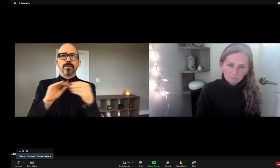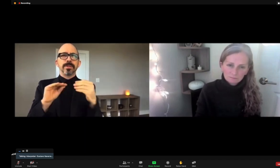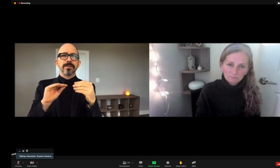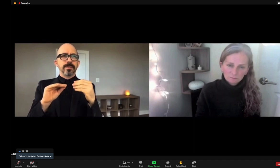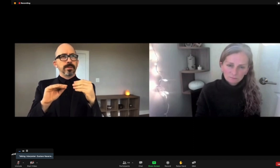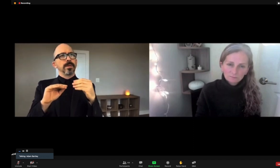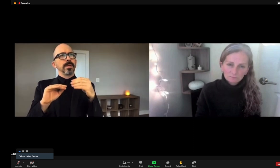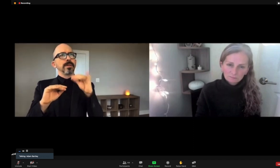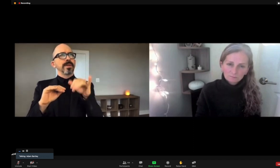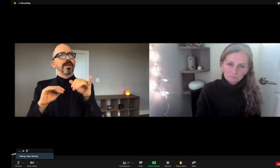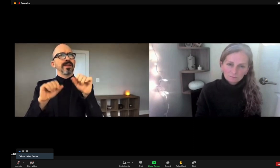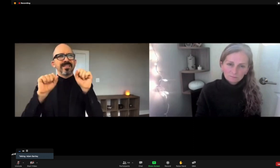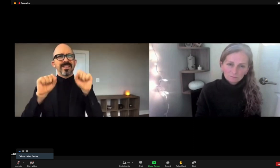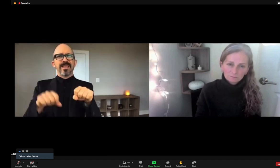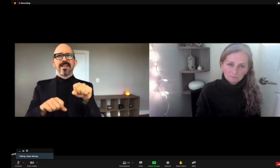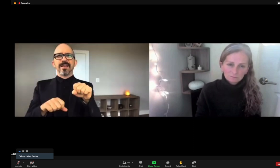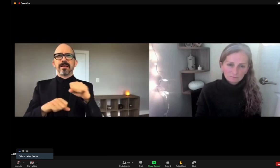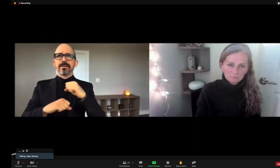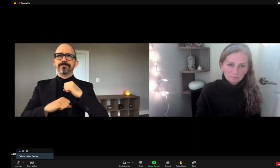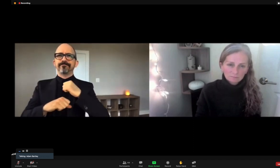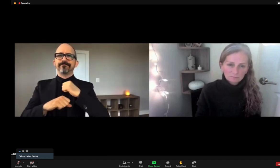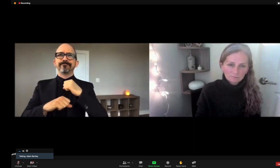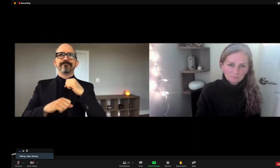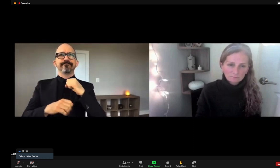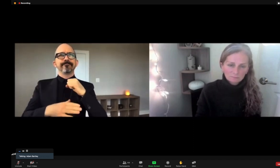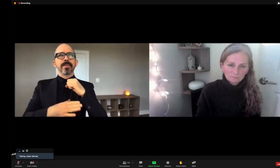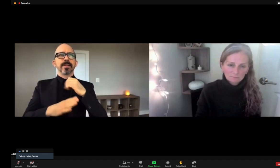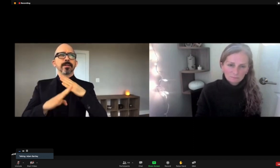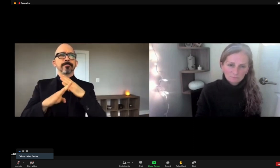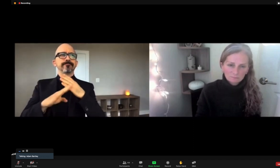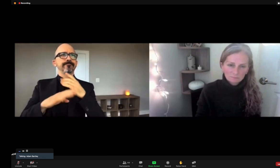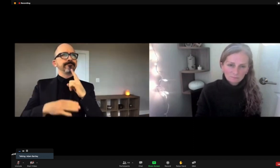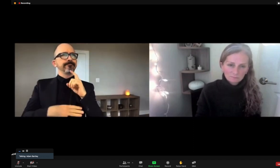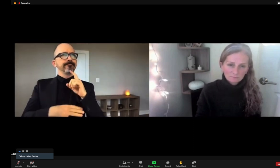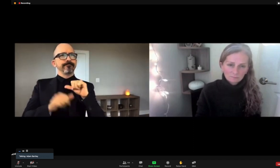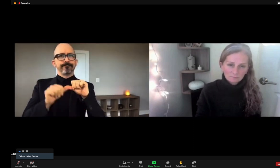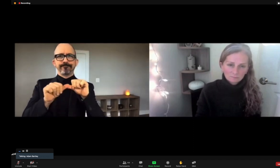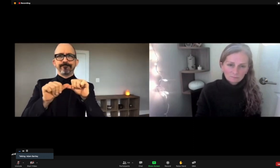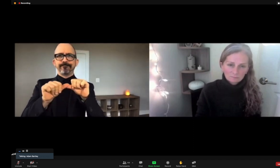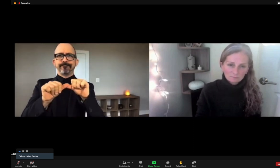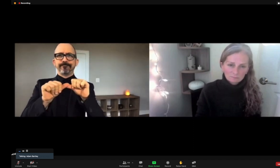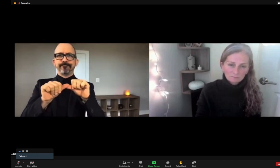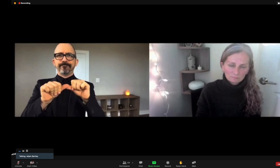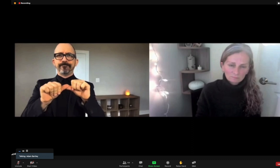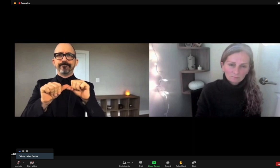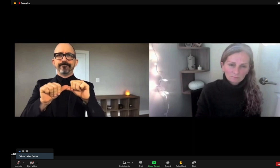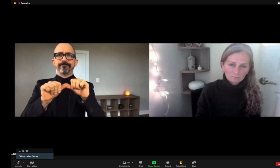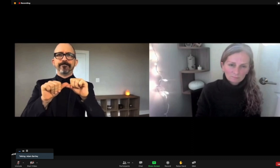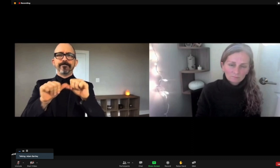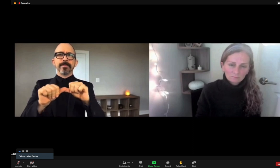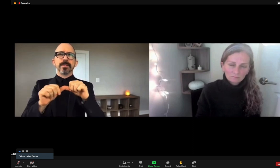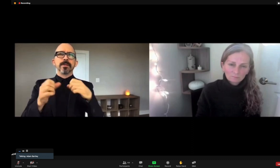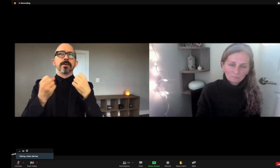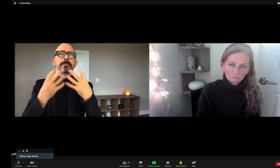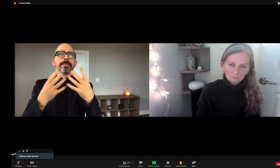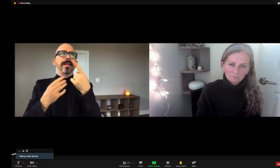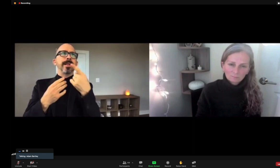resilience has appeared so much in these narratives, so much dependent upon persistence.